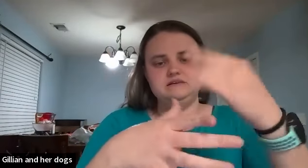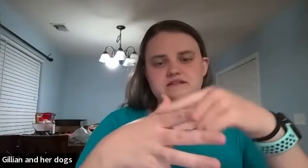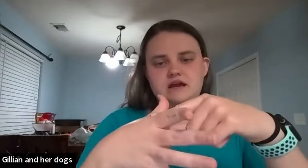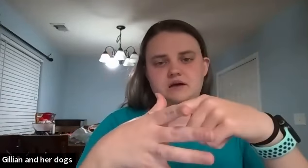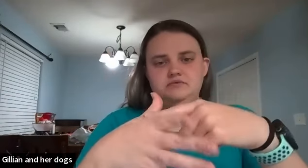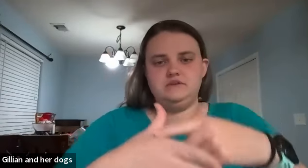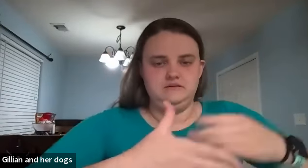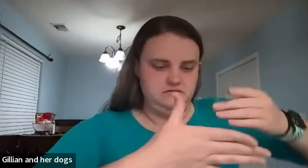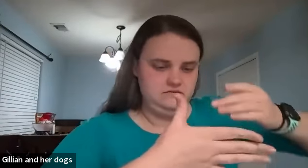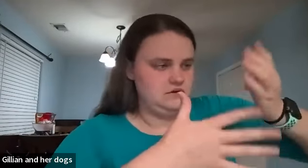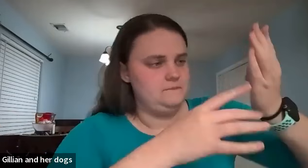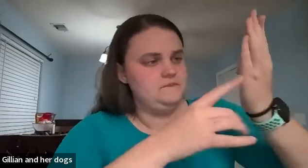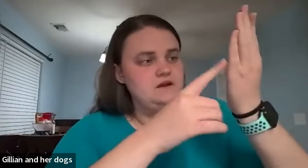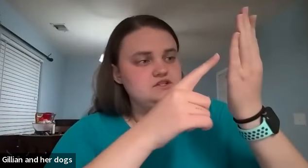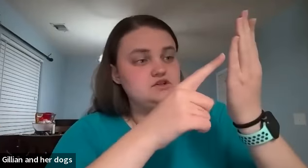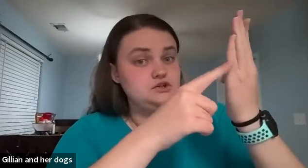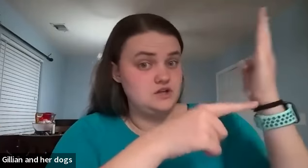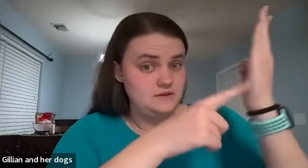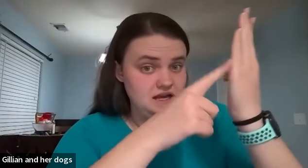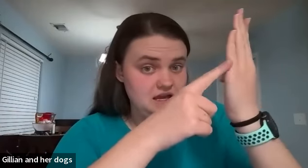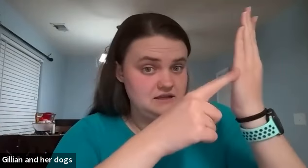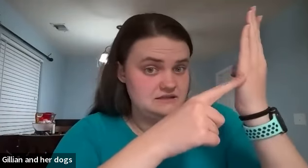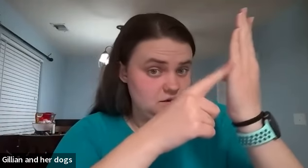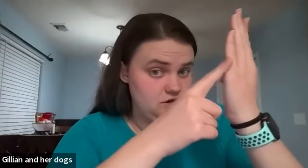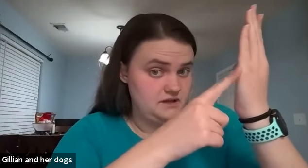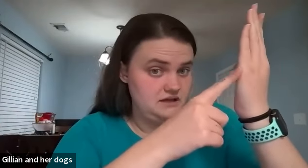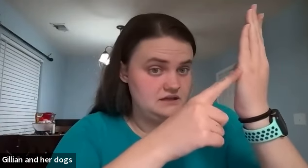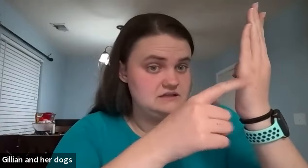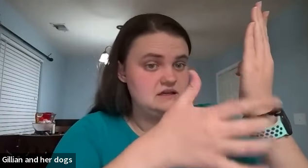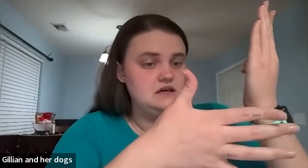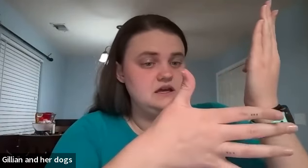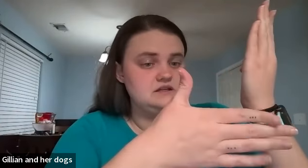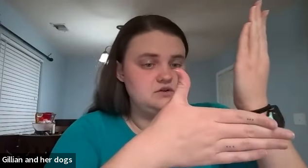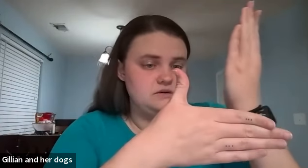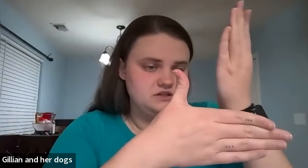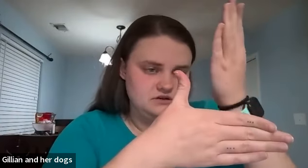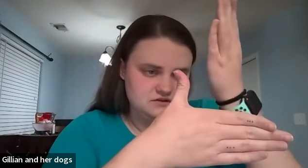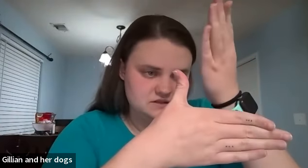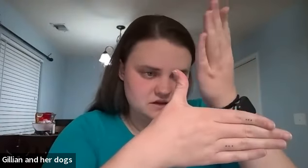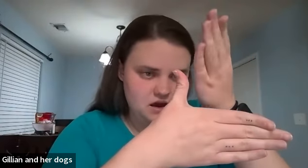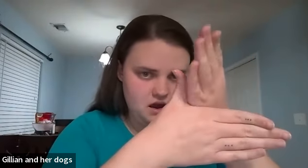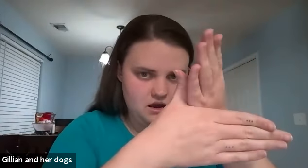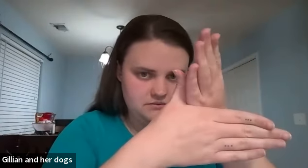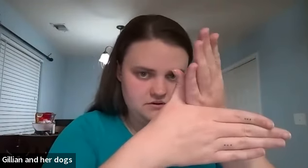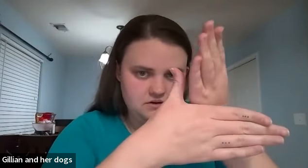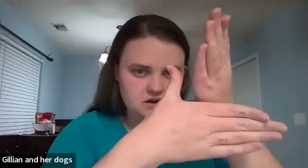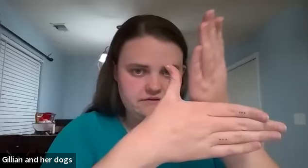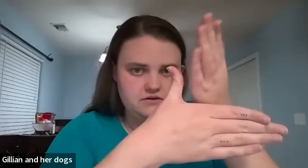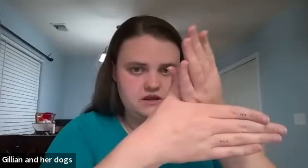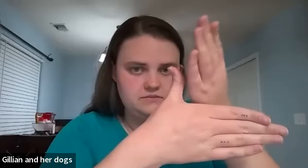tap like okay so your dominant hands like where your pinky is is going to go to the top of your other hand